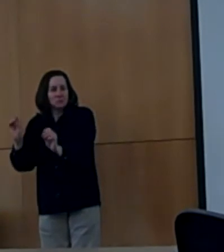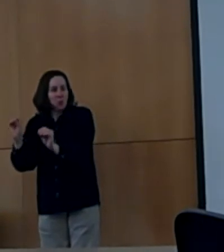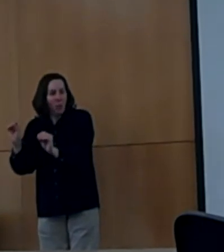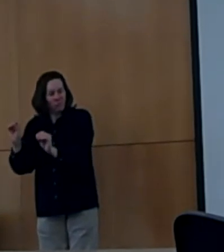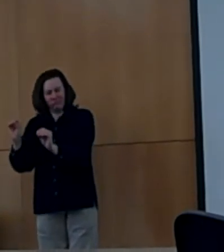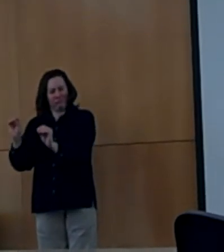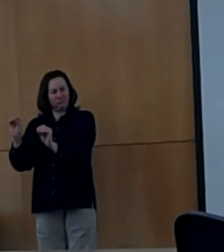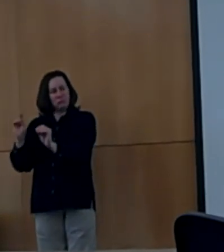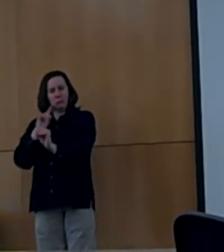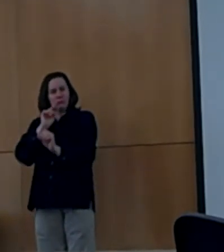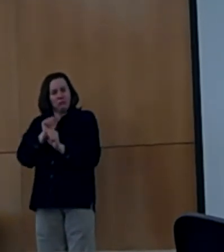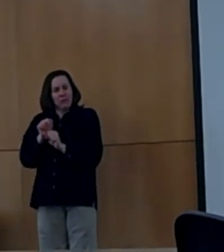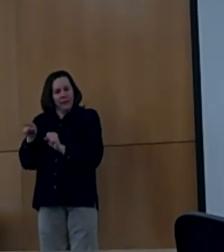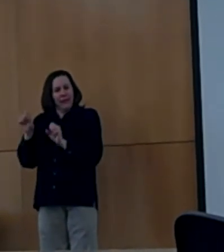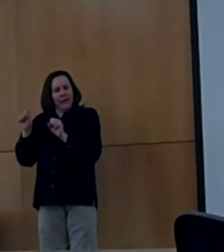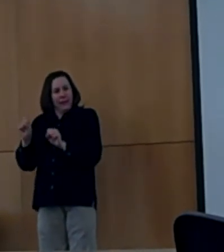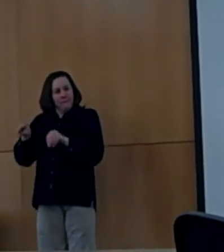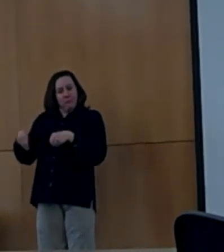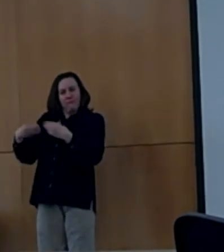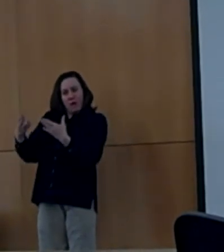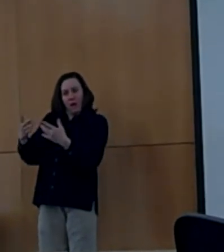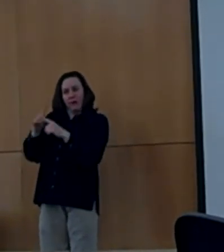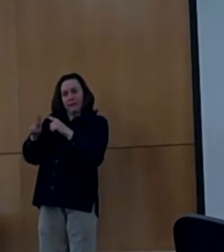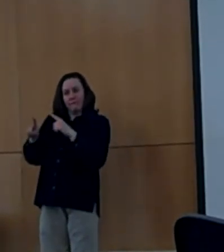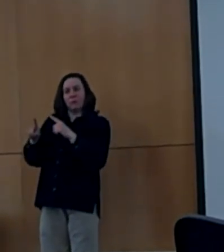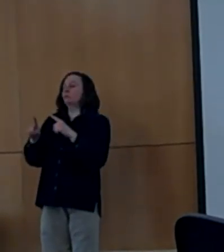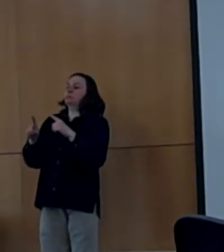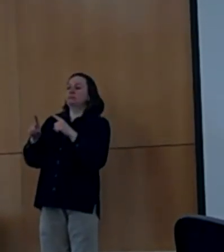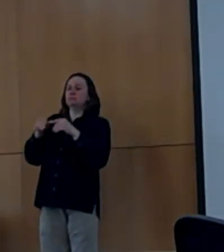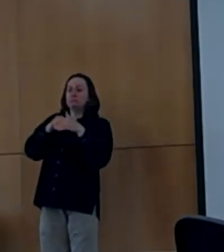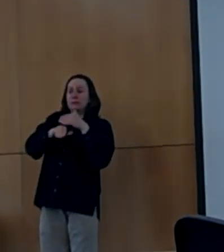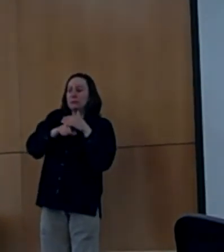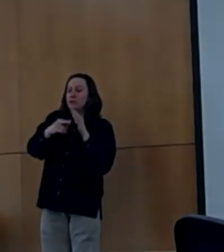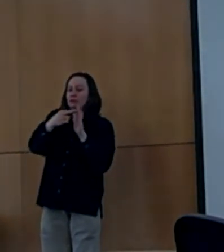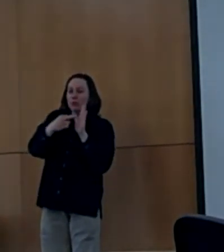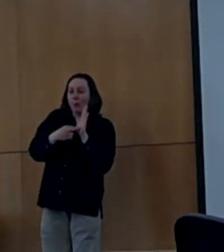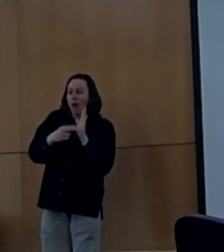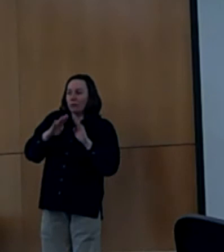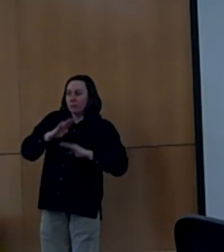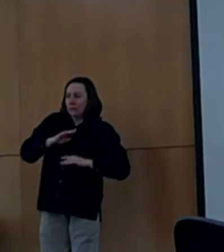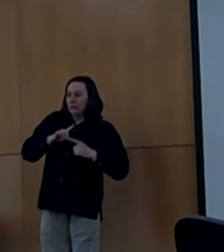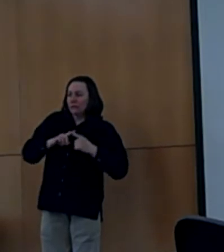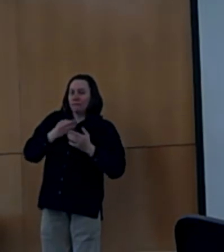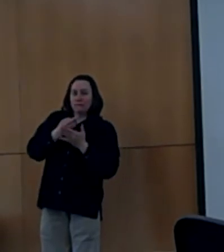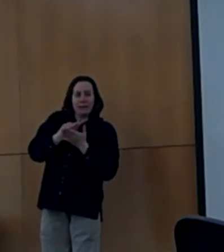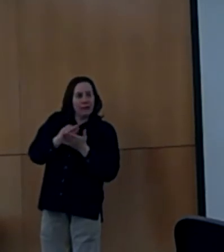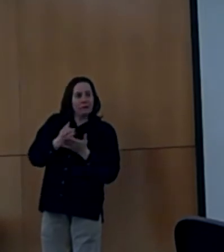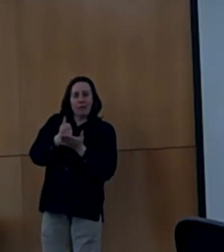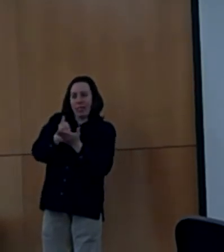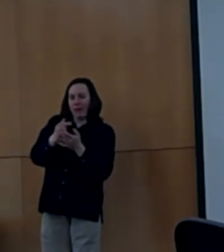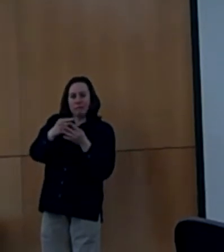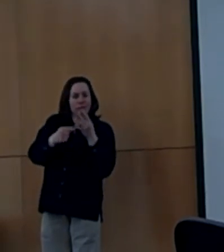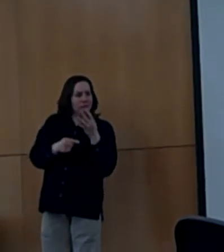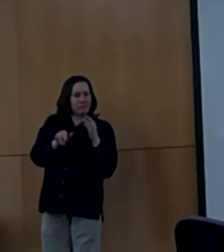they are provided with admission requirements and financial aid. While the fourth myth,